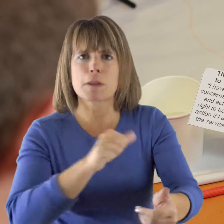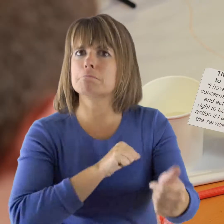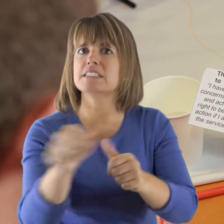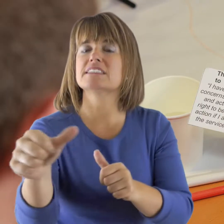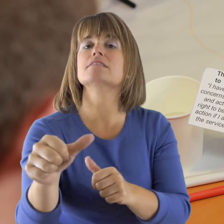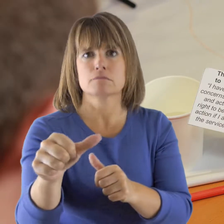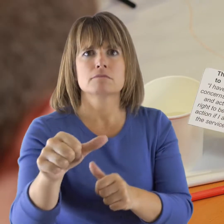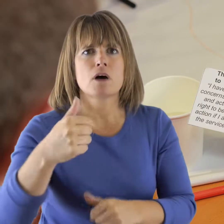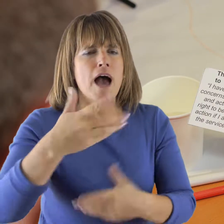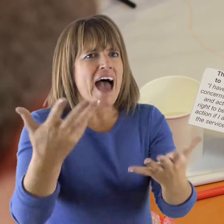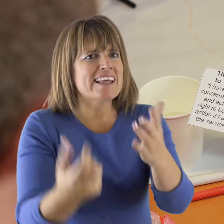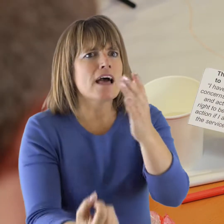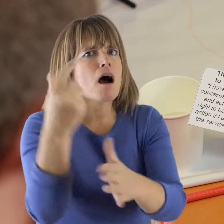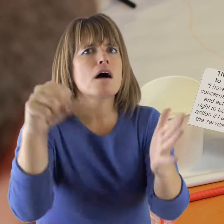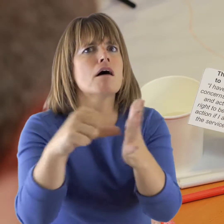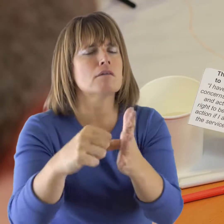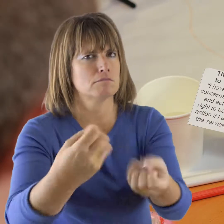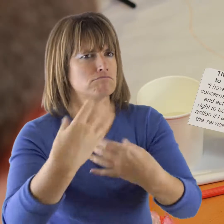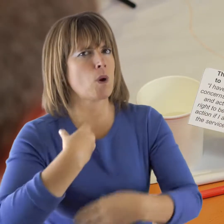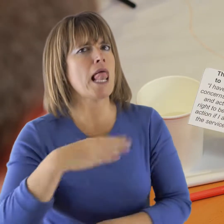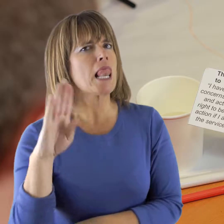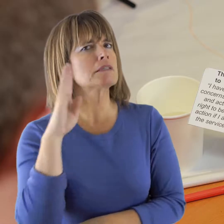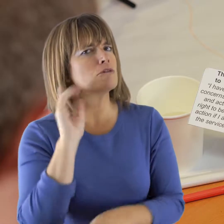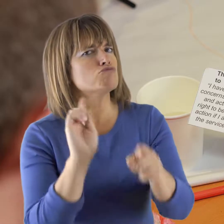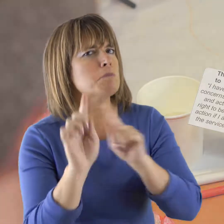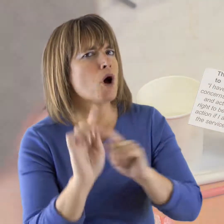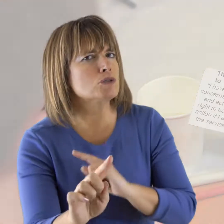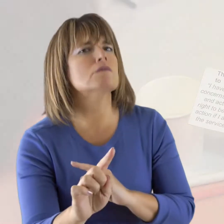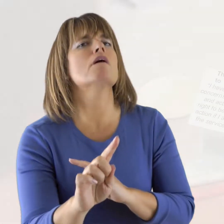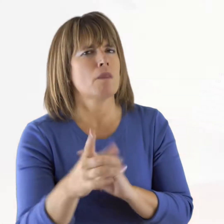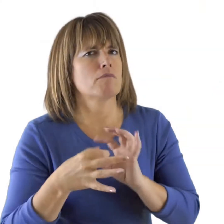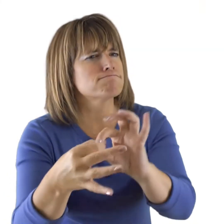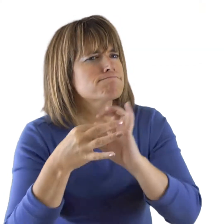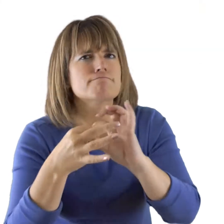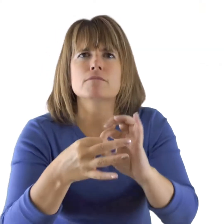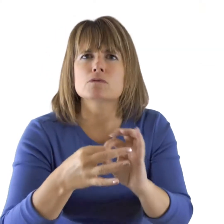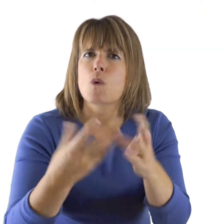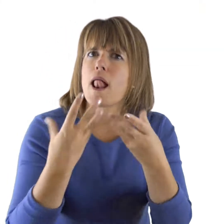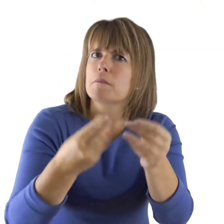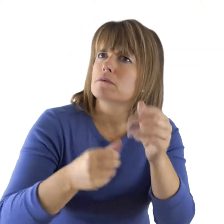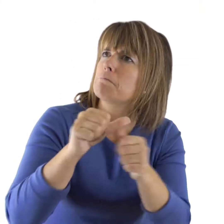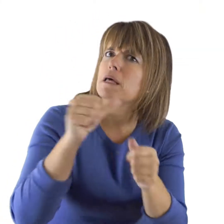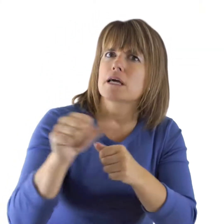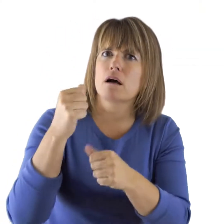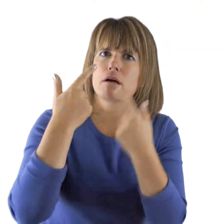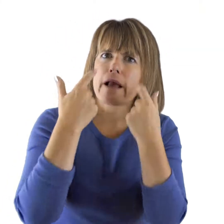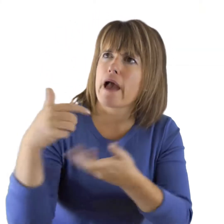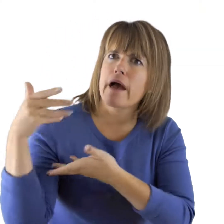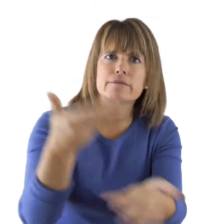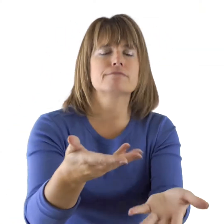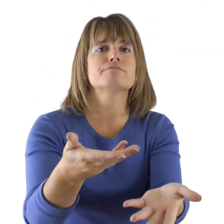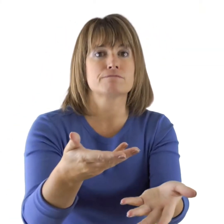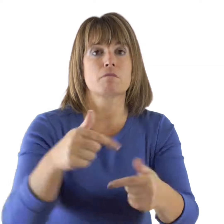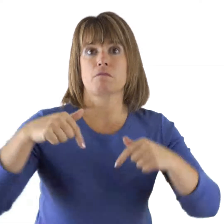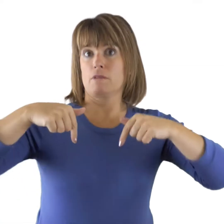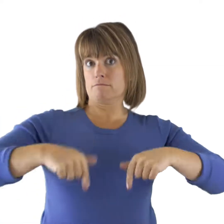respond to your views and work with you to improve the care you receive. Healthwatch South Gloucestershire works with commissioners,